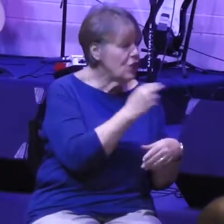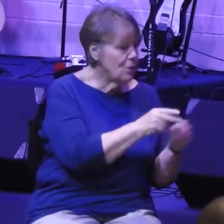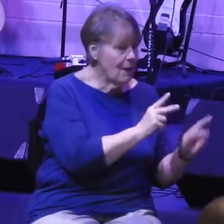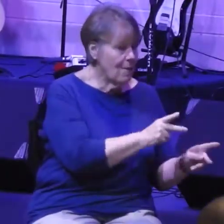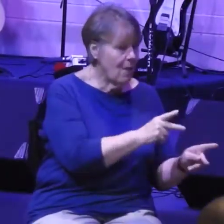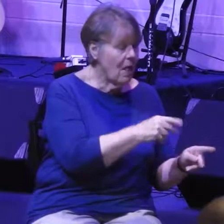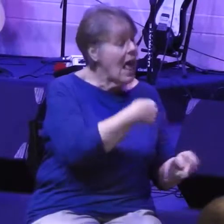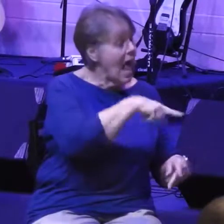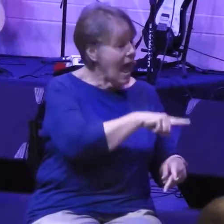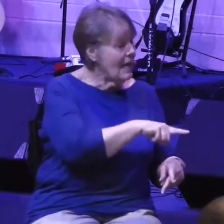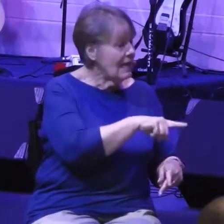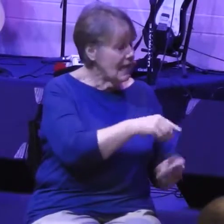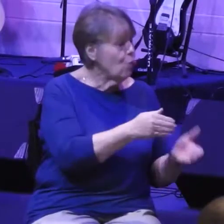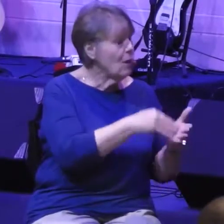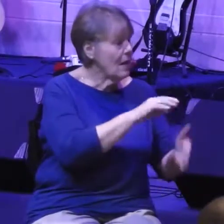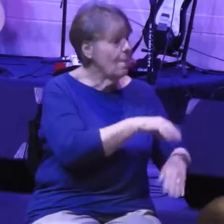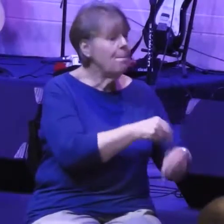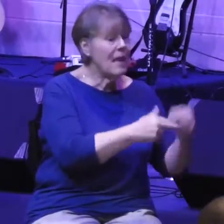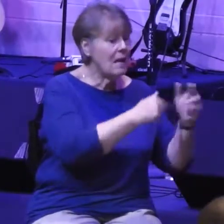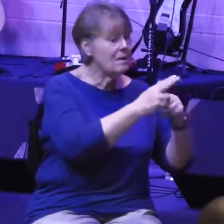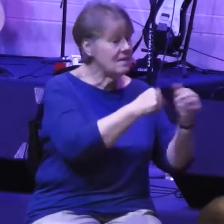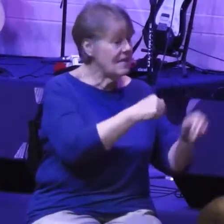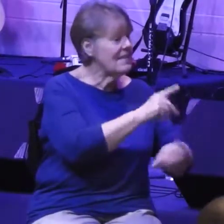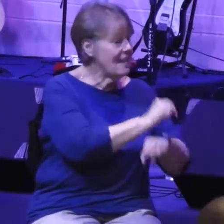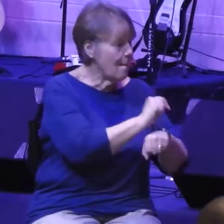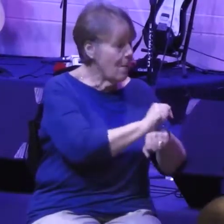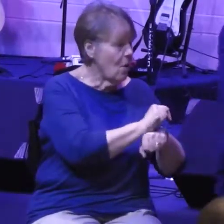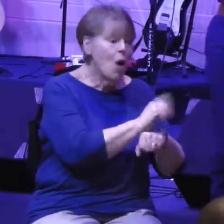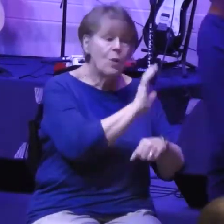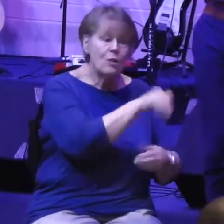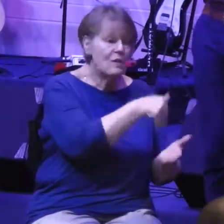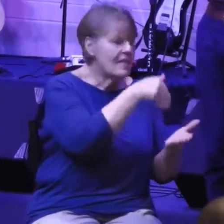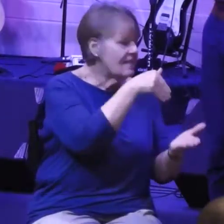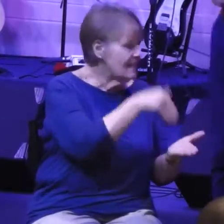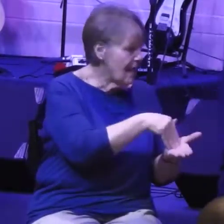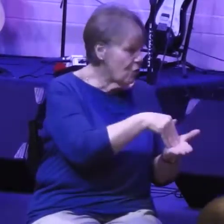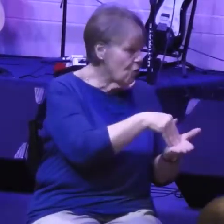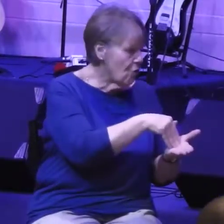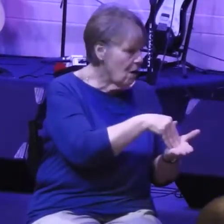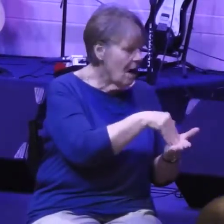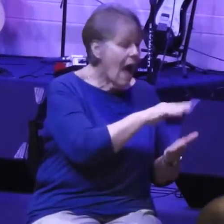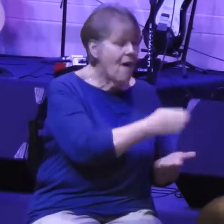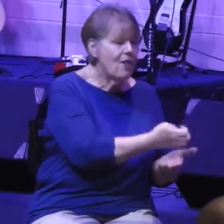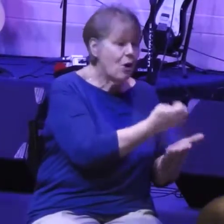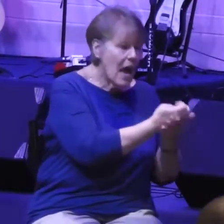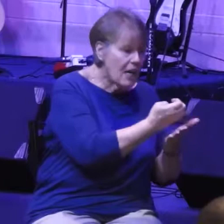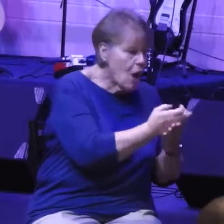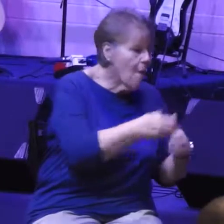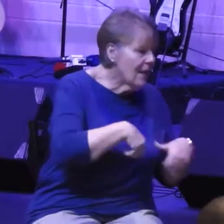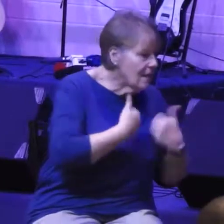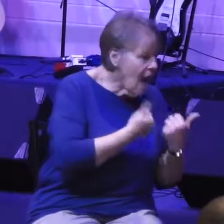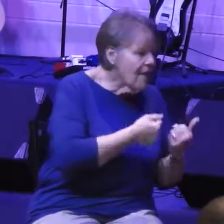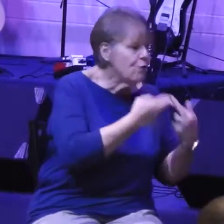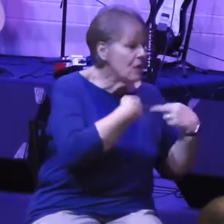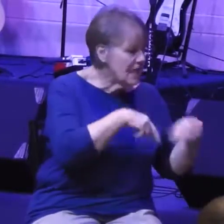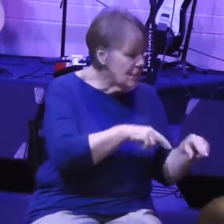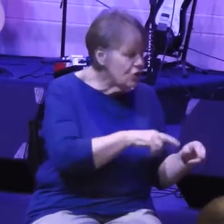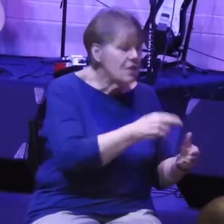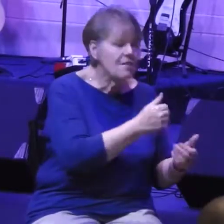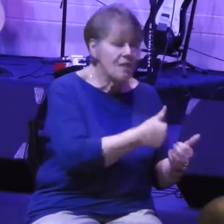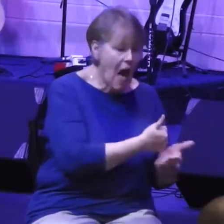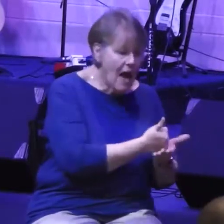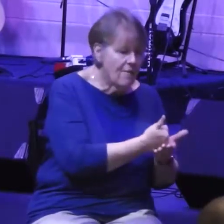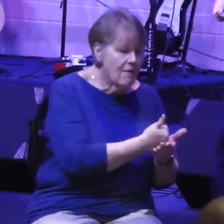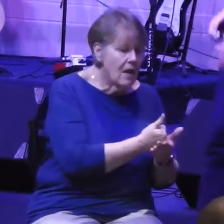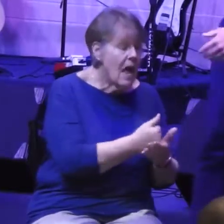center of the Jewish people's social life, economic life, and of course, their religious life, their connection to God. And then after comes Ezra, he brings